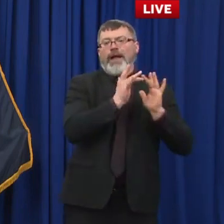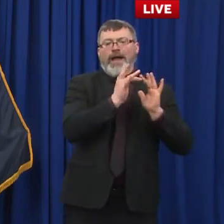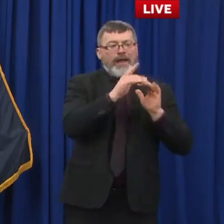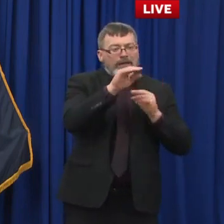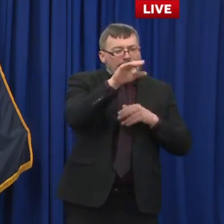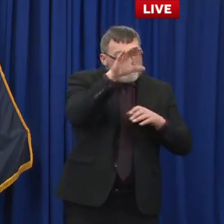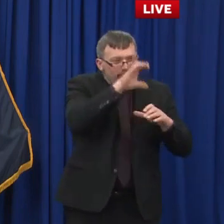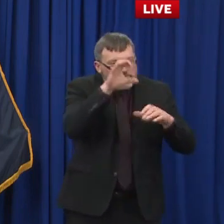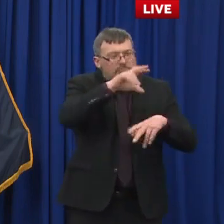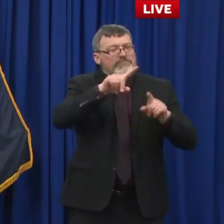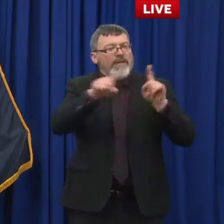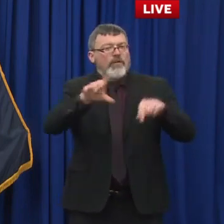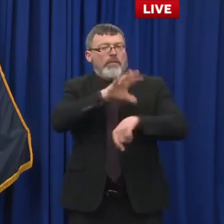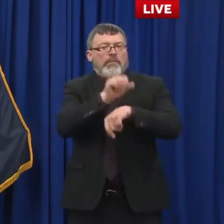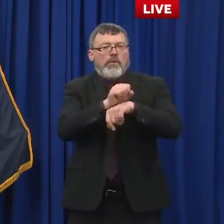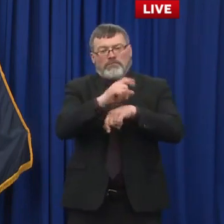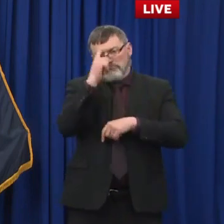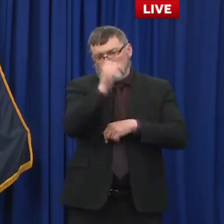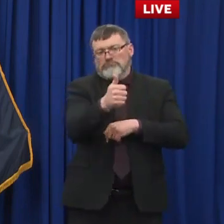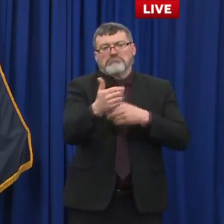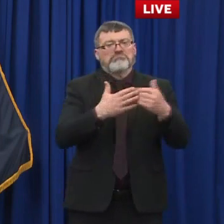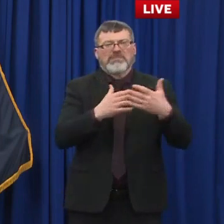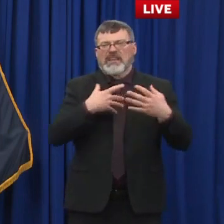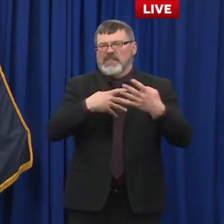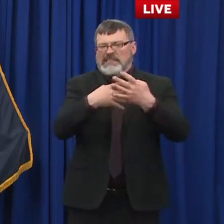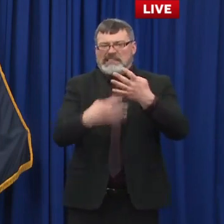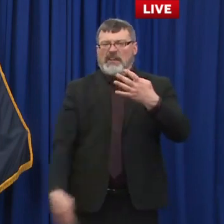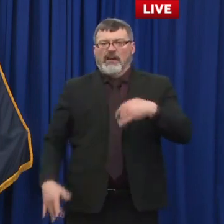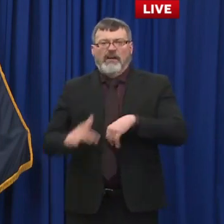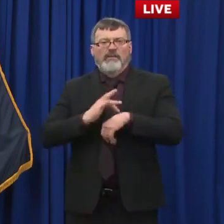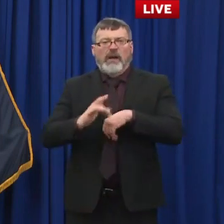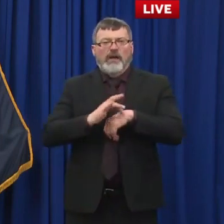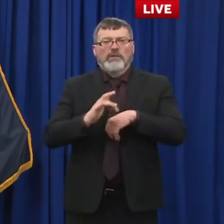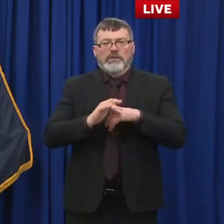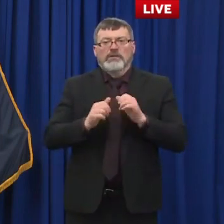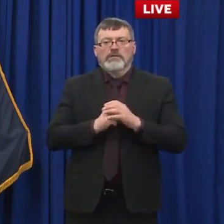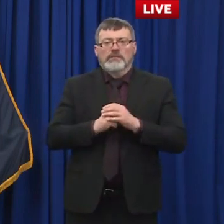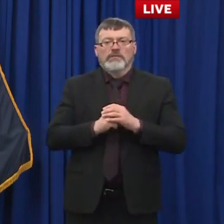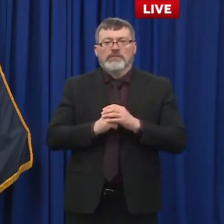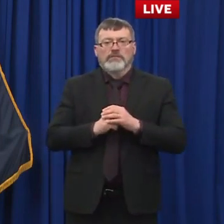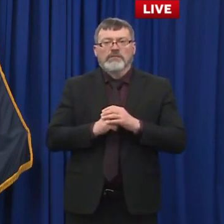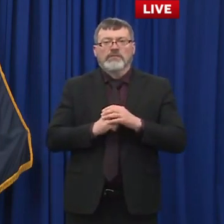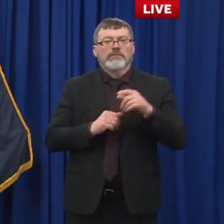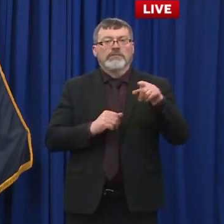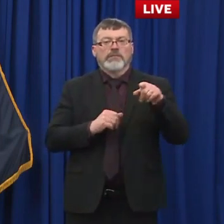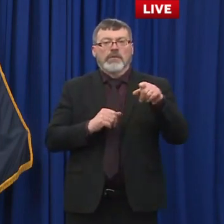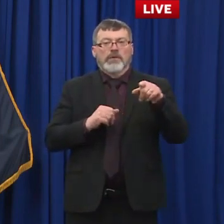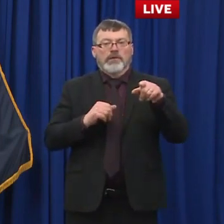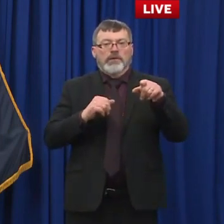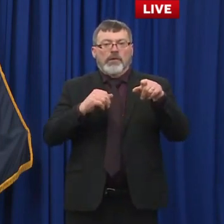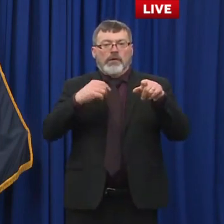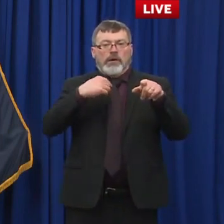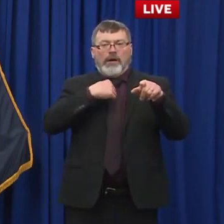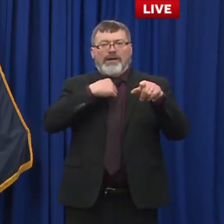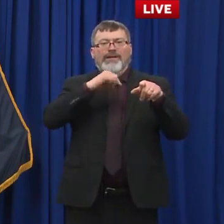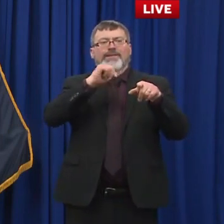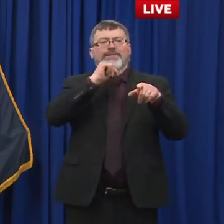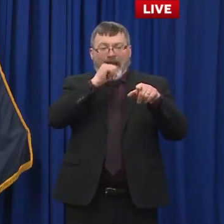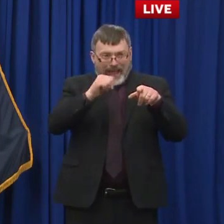weekend at the super site who was vaccinated at the prior Pfizer super site will still have an appointment and can get vaccinated.